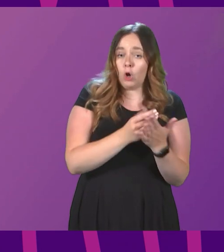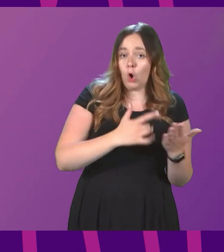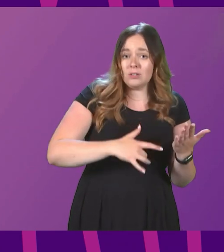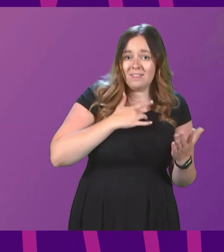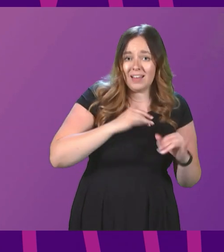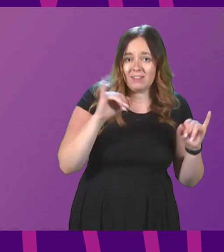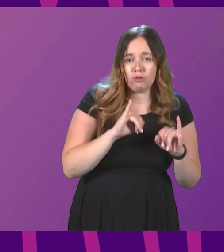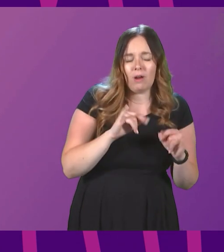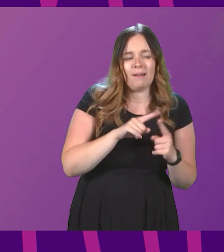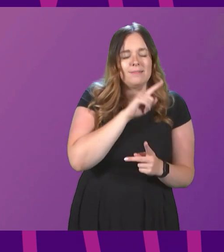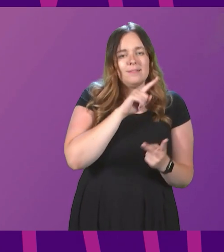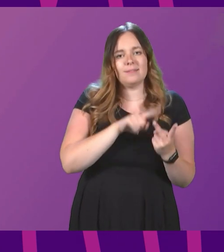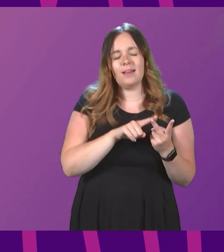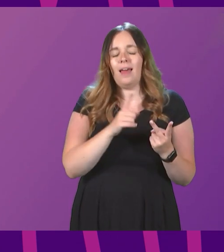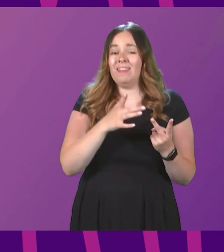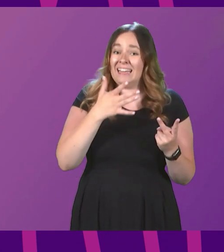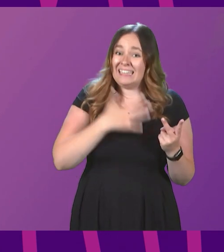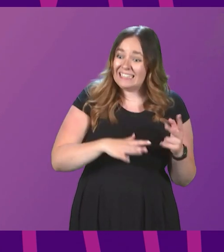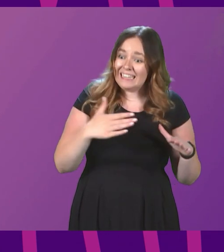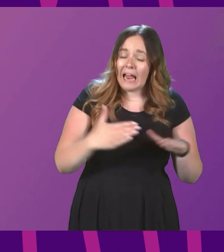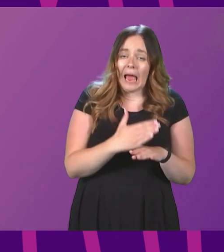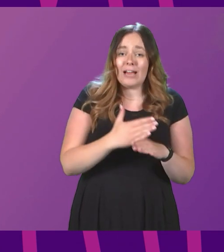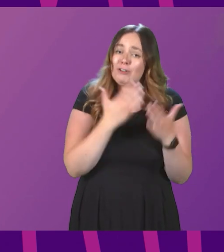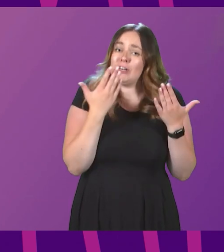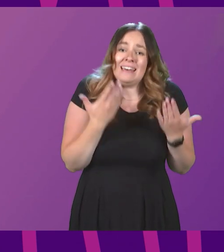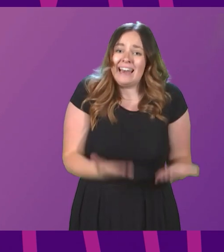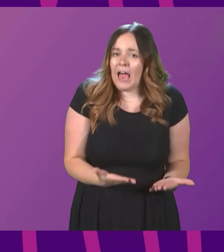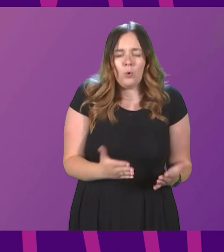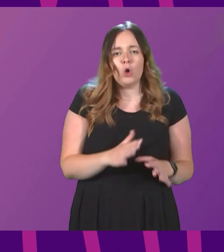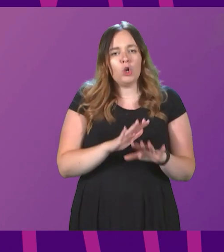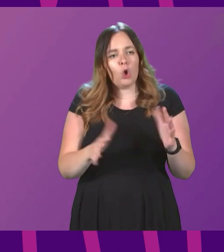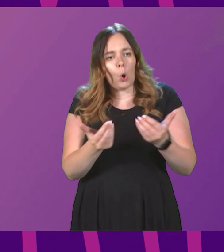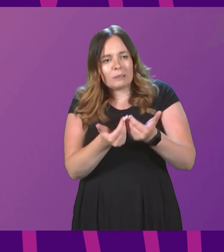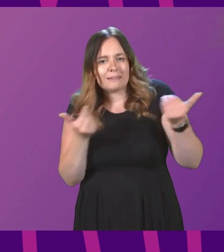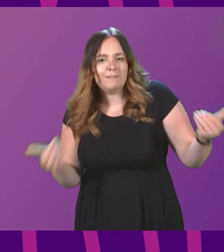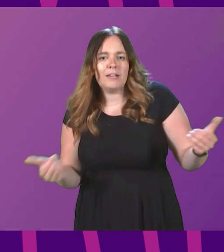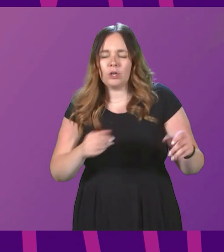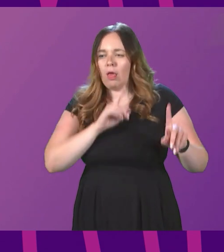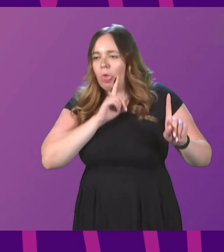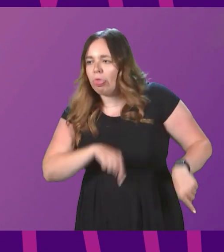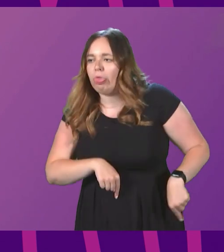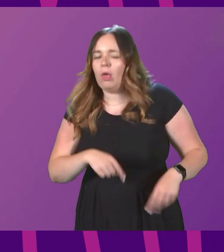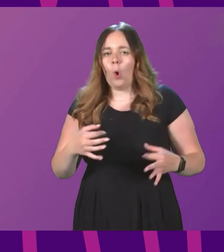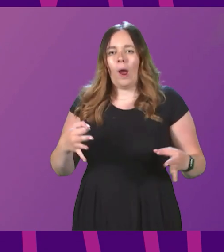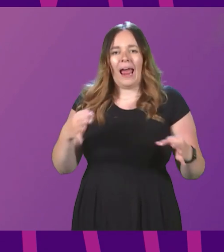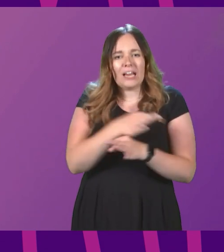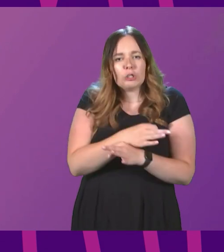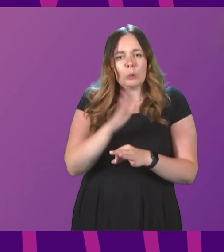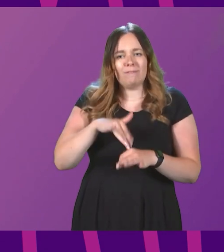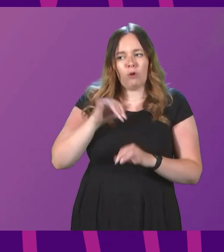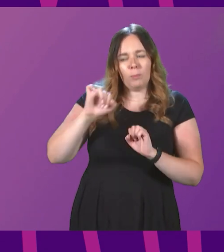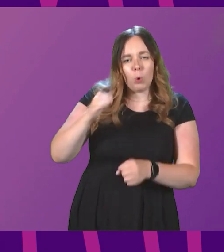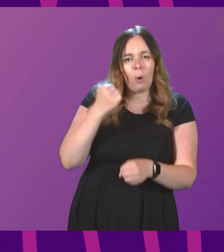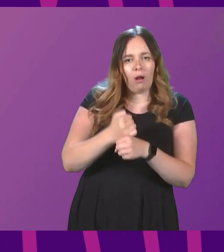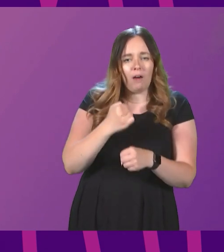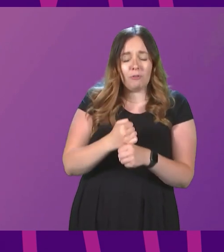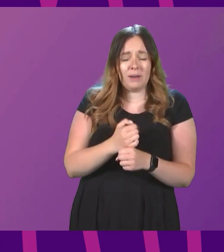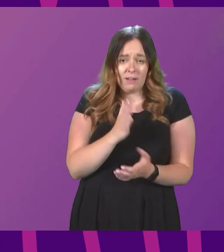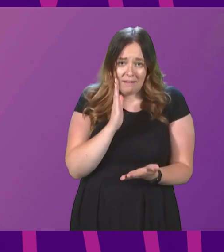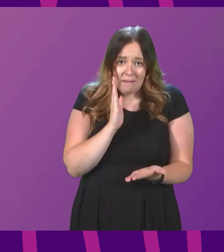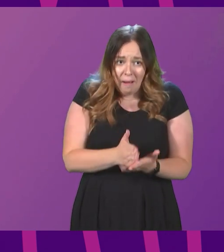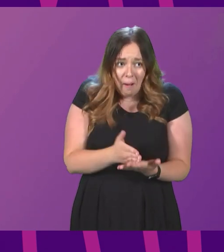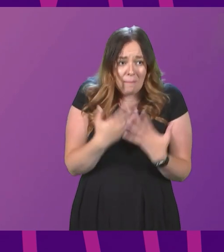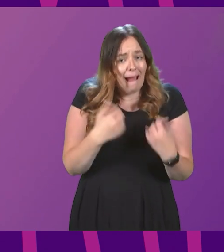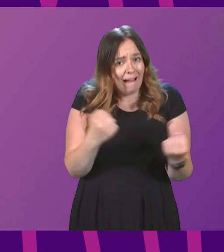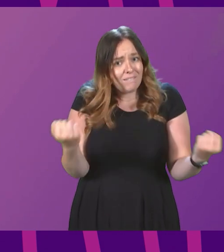crisis. And they need action now, not division, deflection or excuses from your government, which actually has the